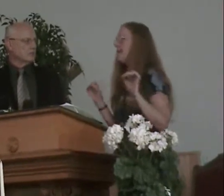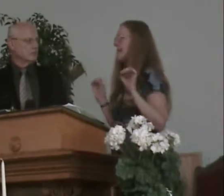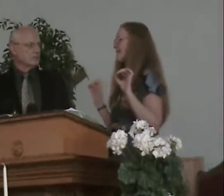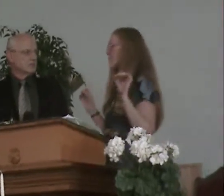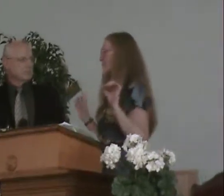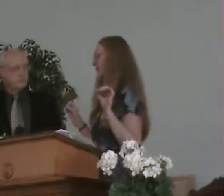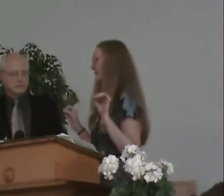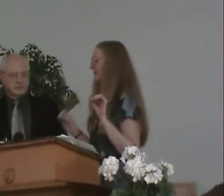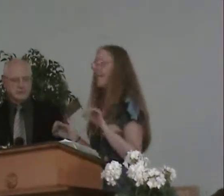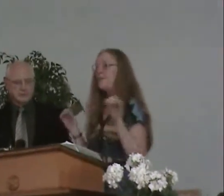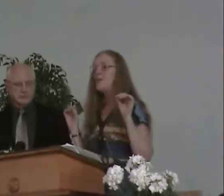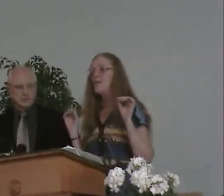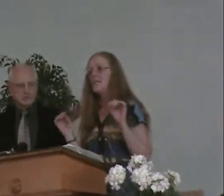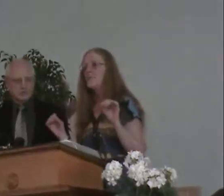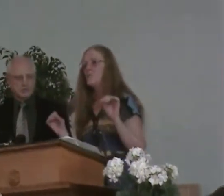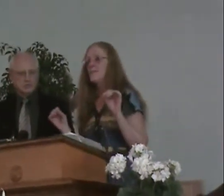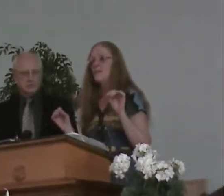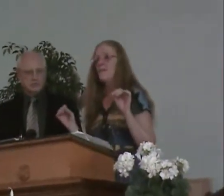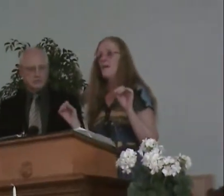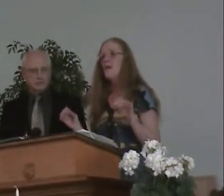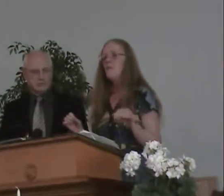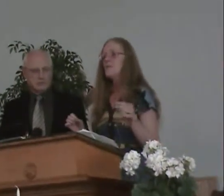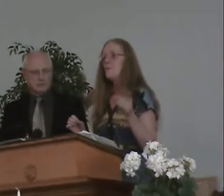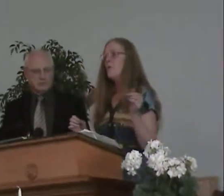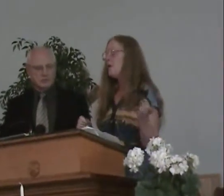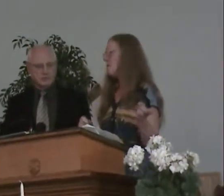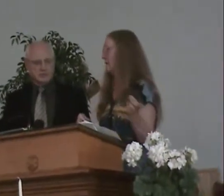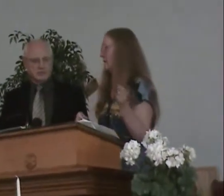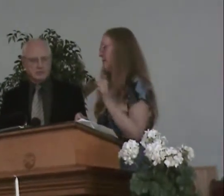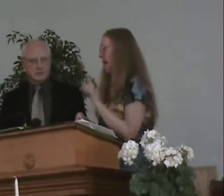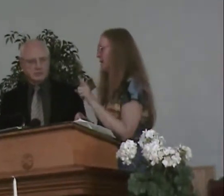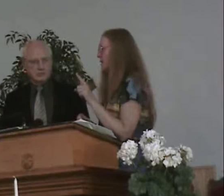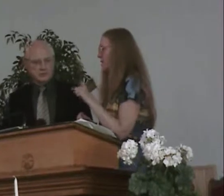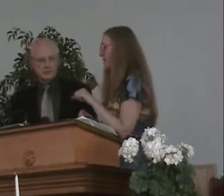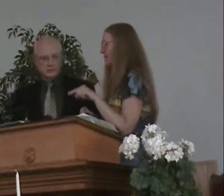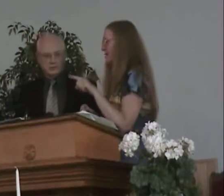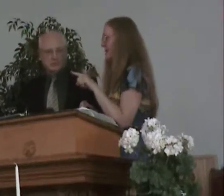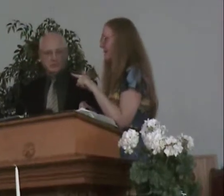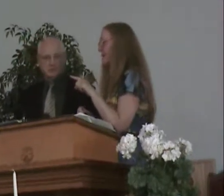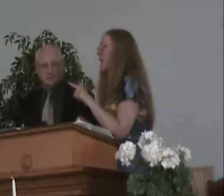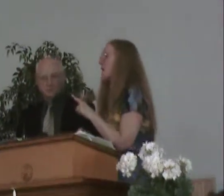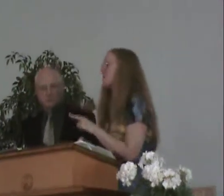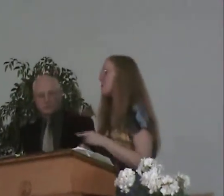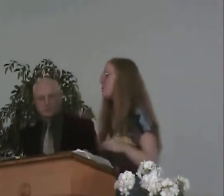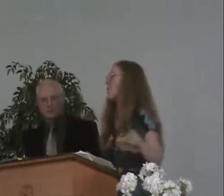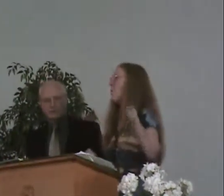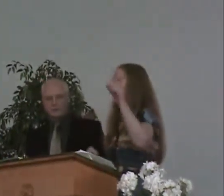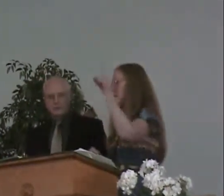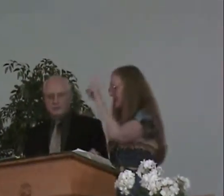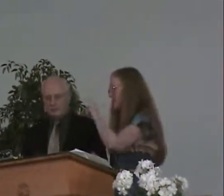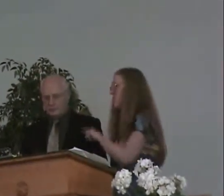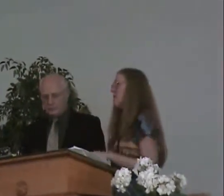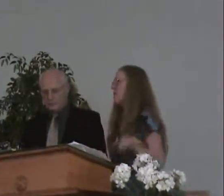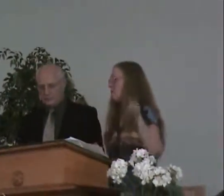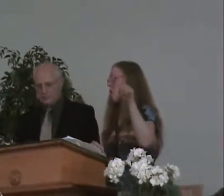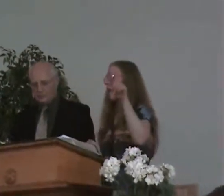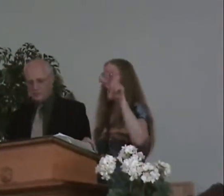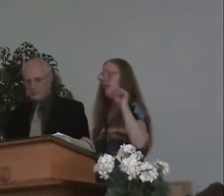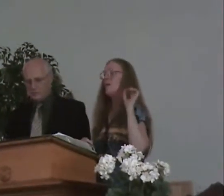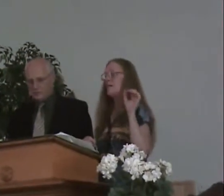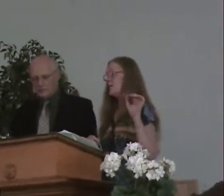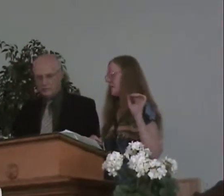because we're going to keep it at a simple sight. Take the electricity. This world, not the United States, this world is